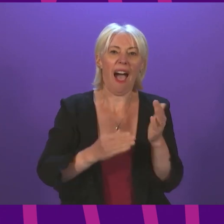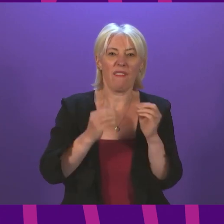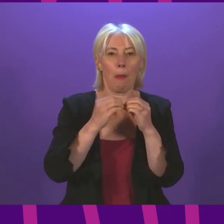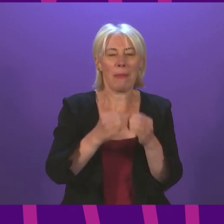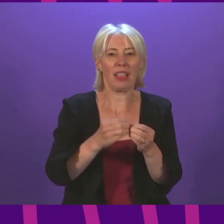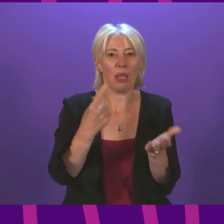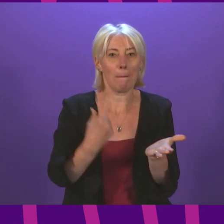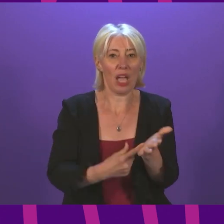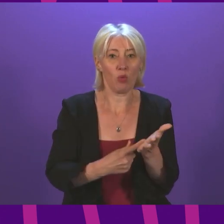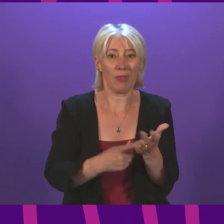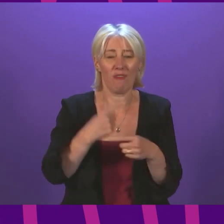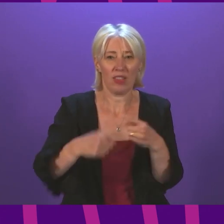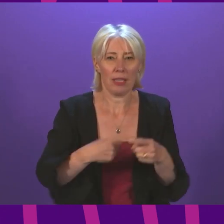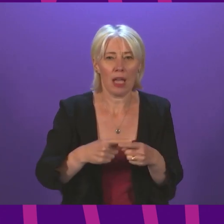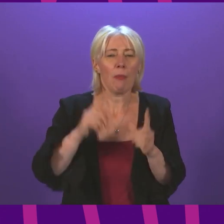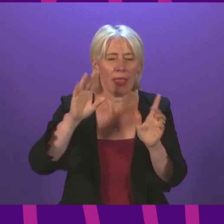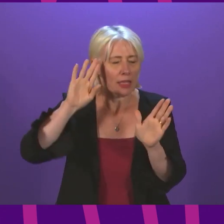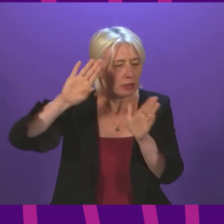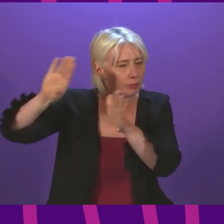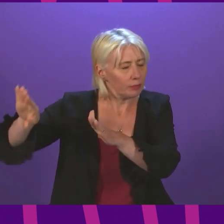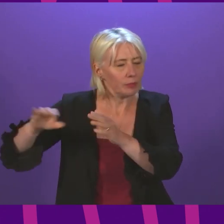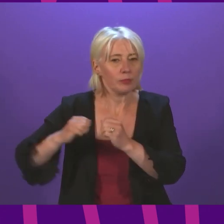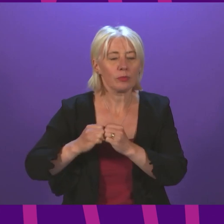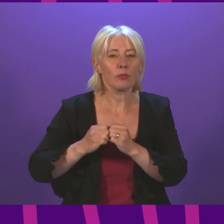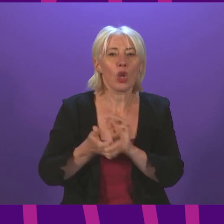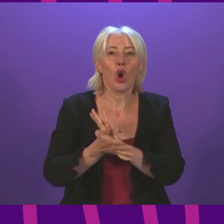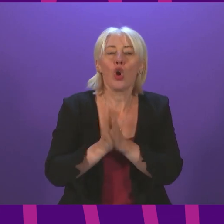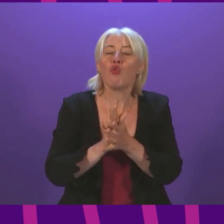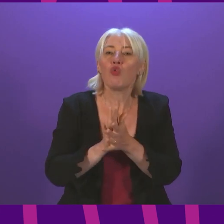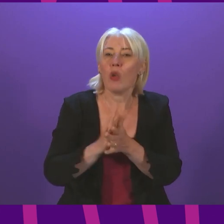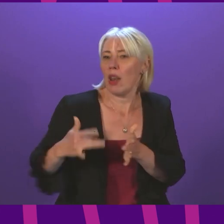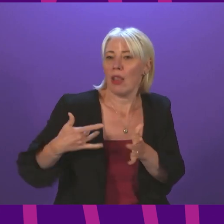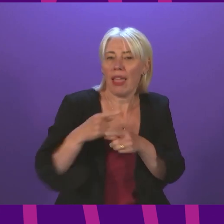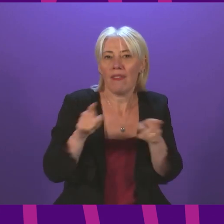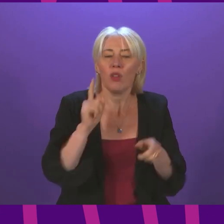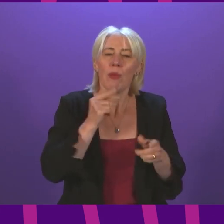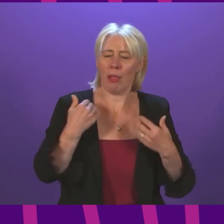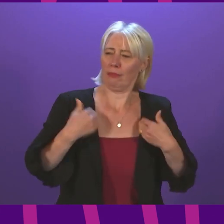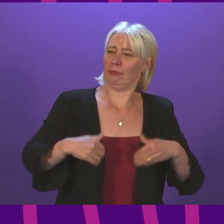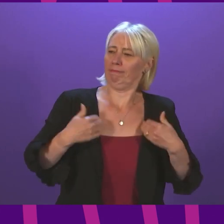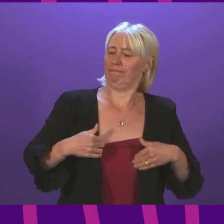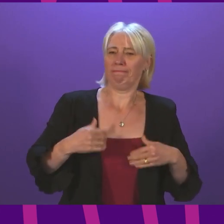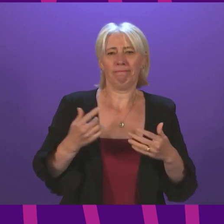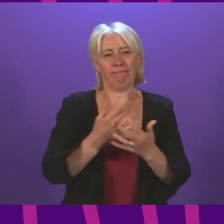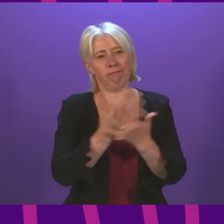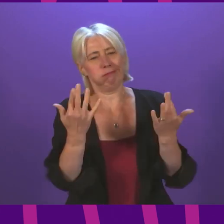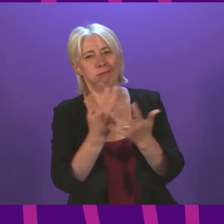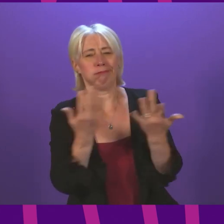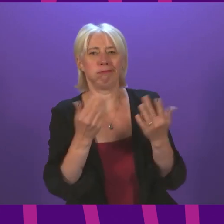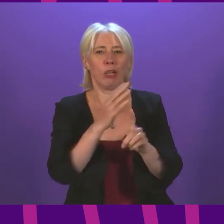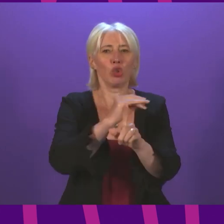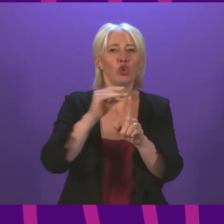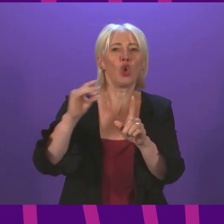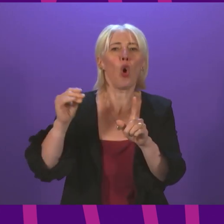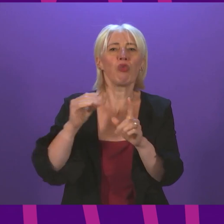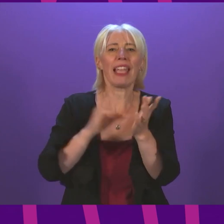far from my mind at this moment in time. It won't ruin the lives of the wealthy, of course, nor the lives of hundreds of Tory MPs who waved